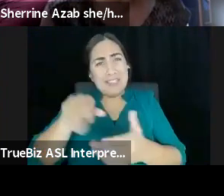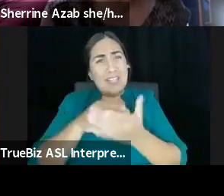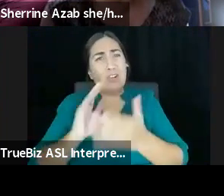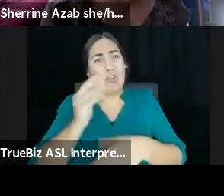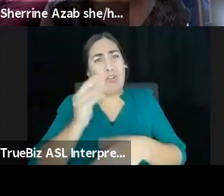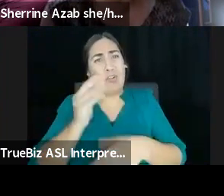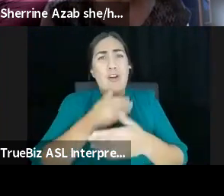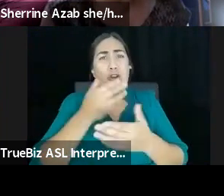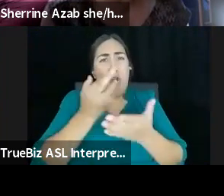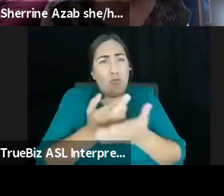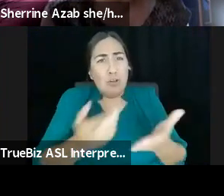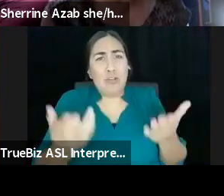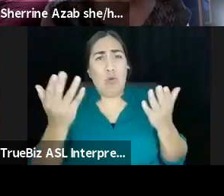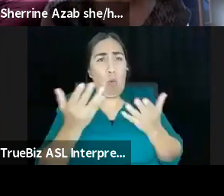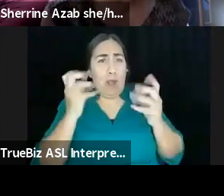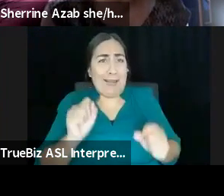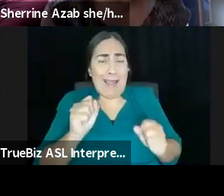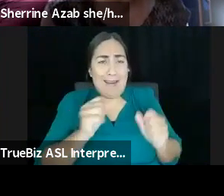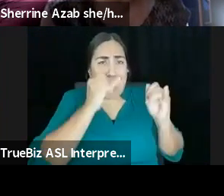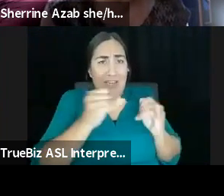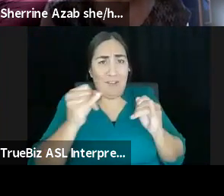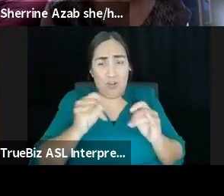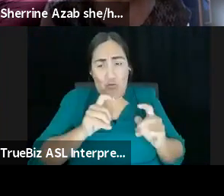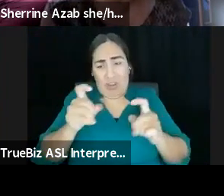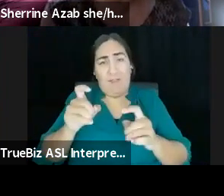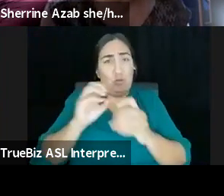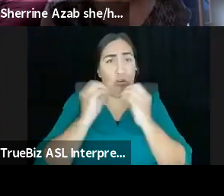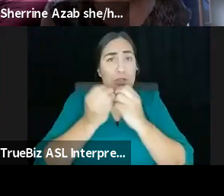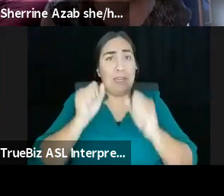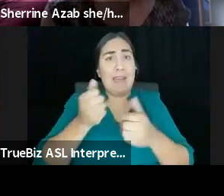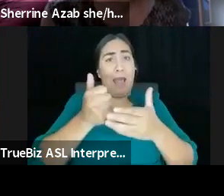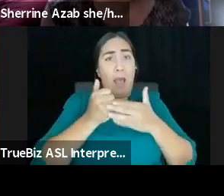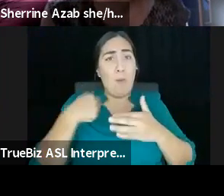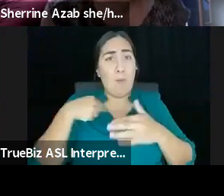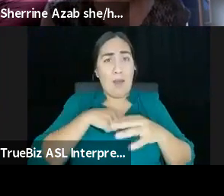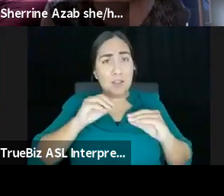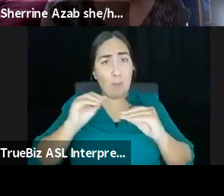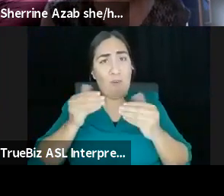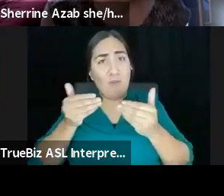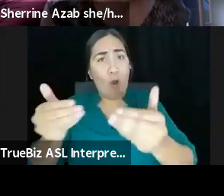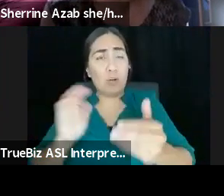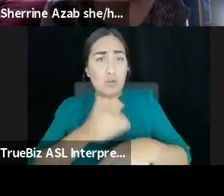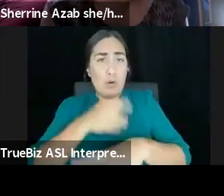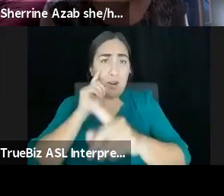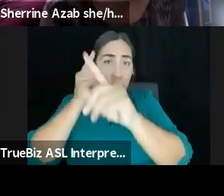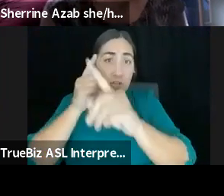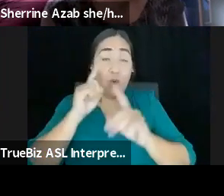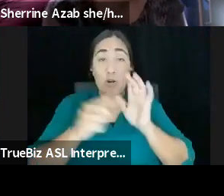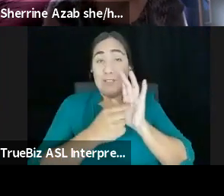give to an organization that can help move us forward into our goals. And so as an example, there's a nonprofit here in Oklahoma, and they